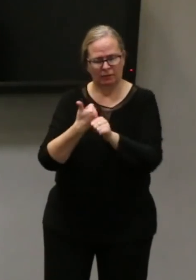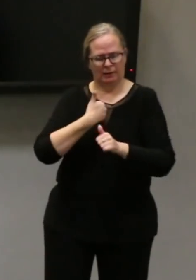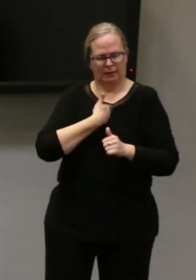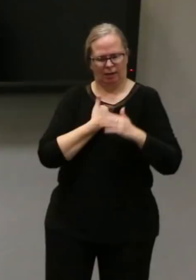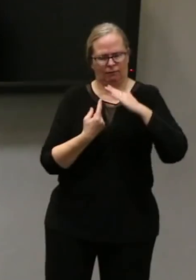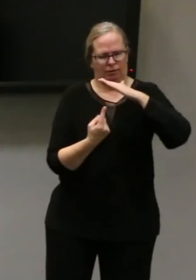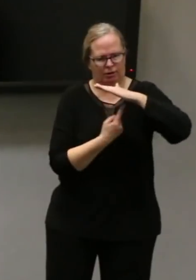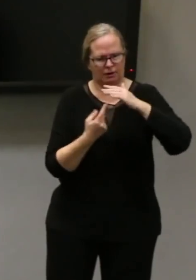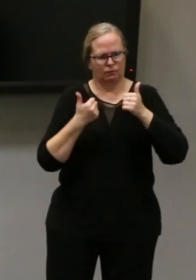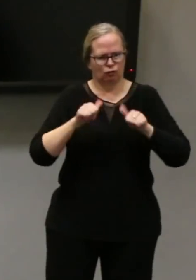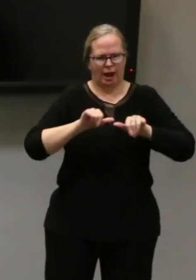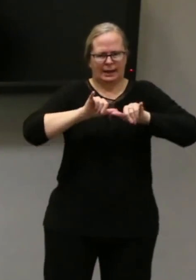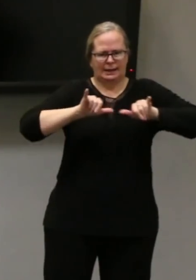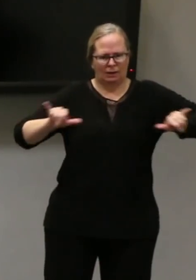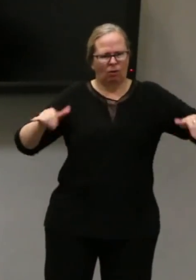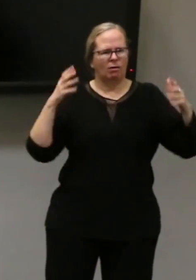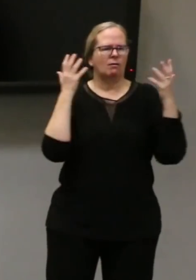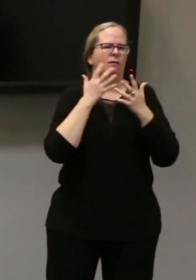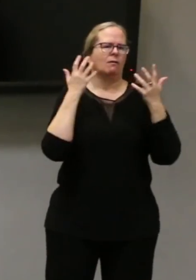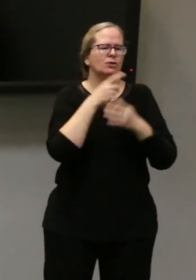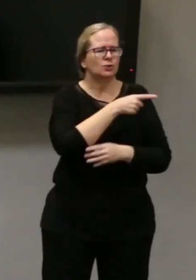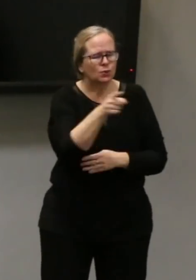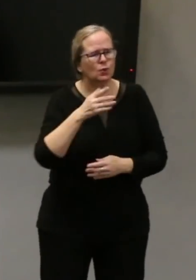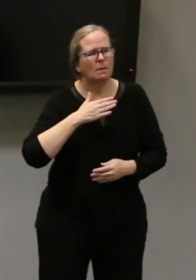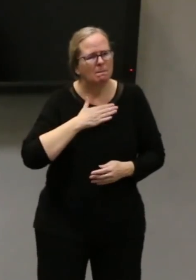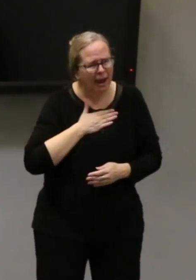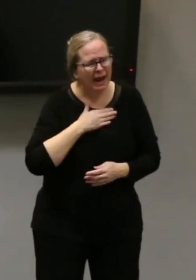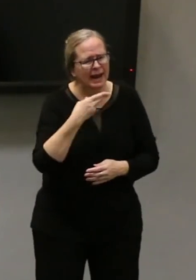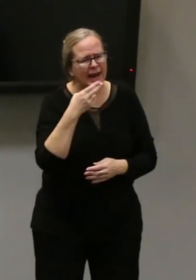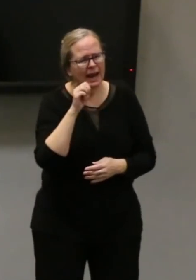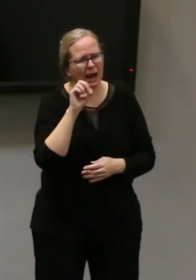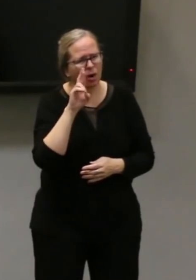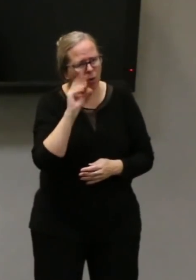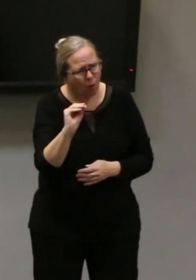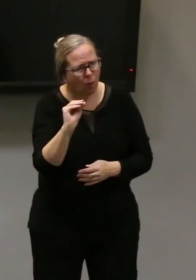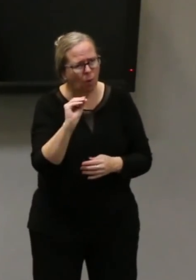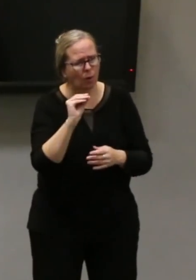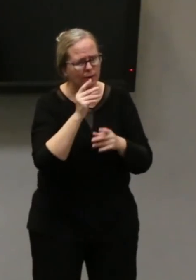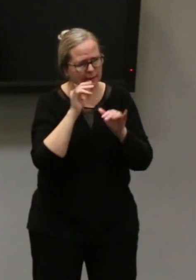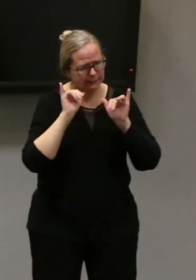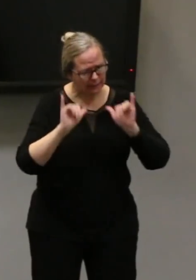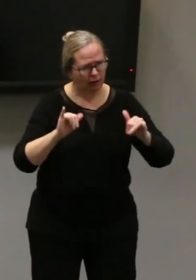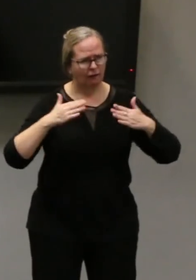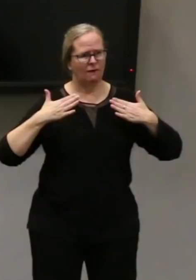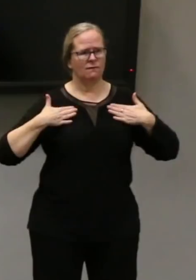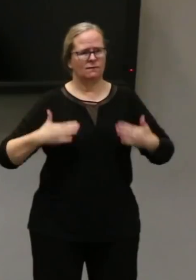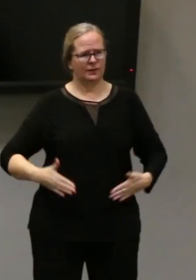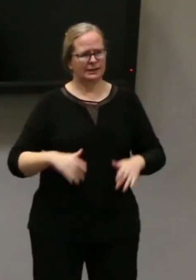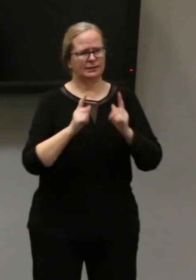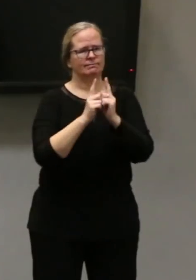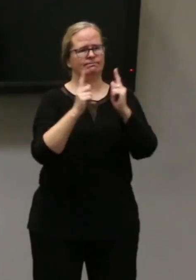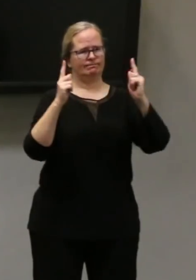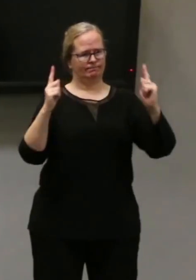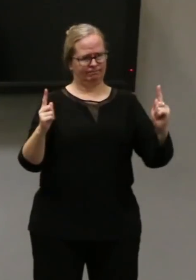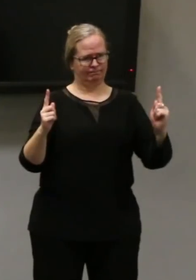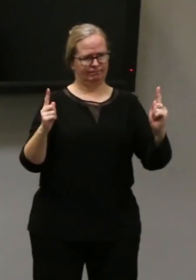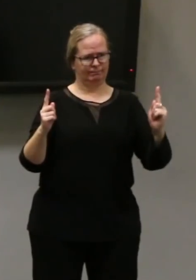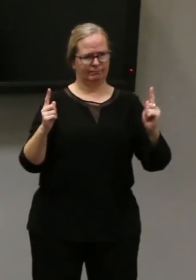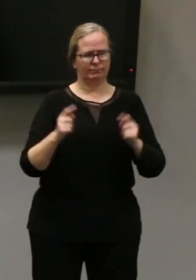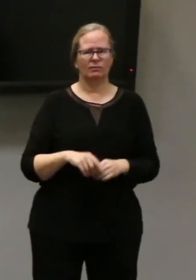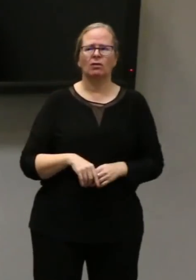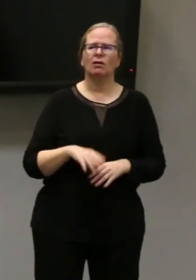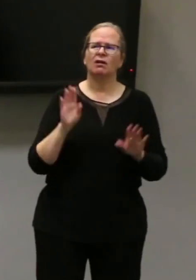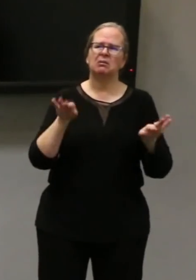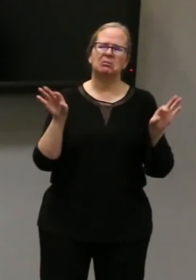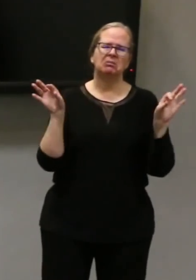down. To those of you who defy the advice that every level of government has given and every